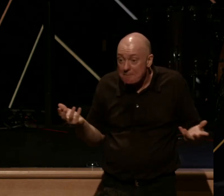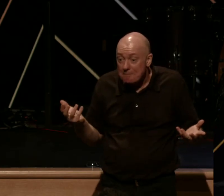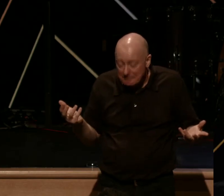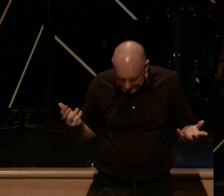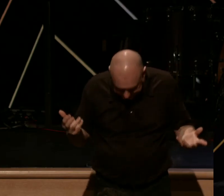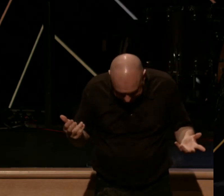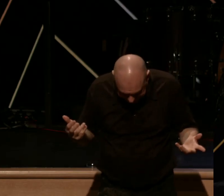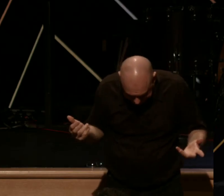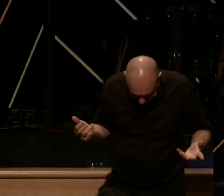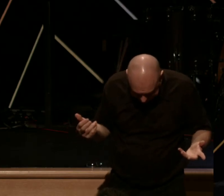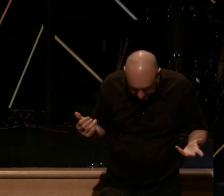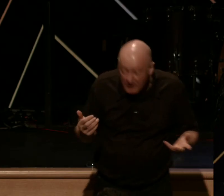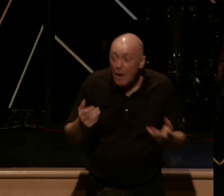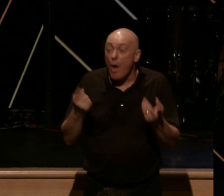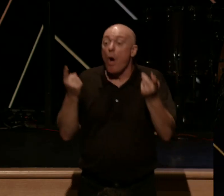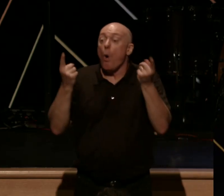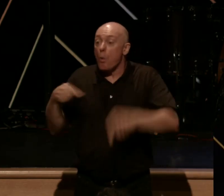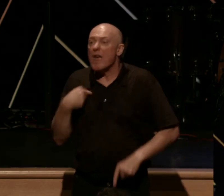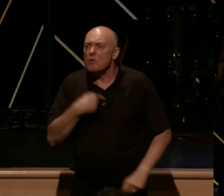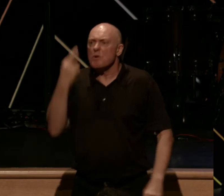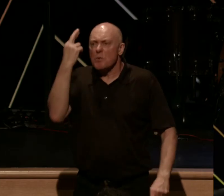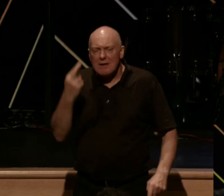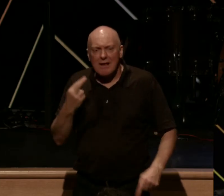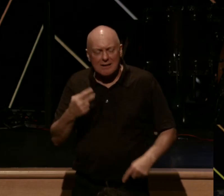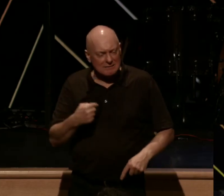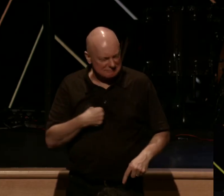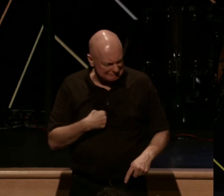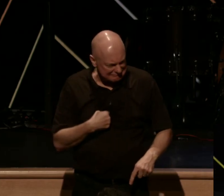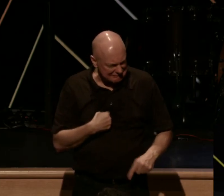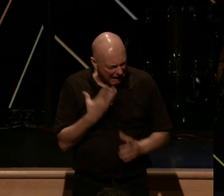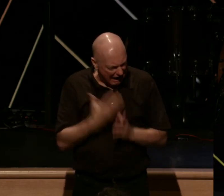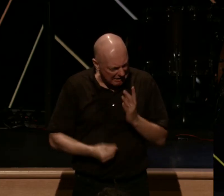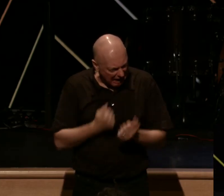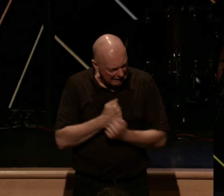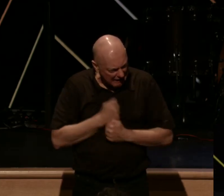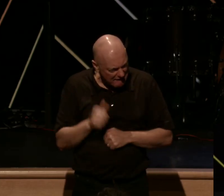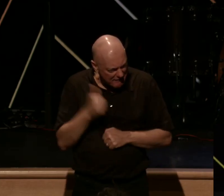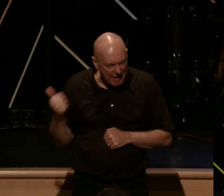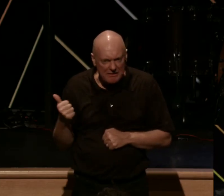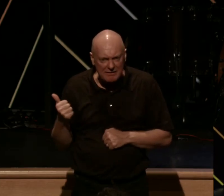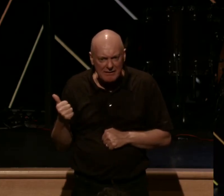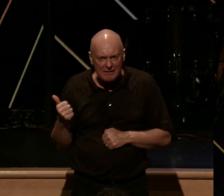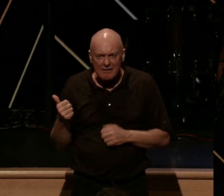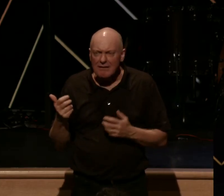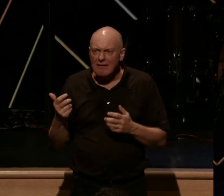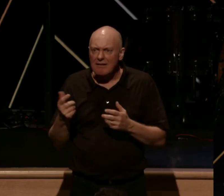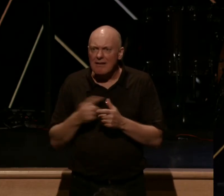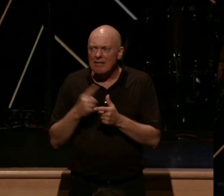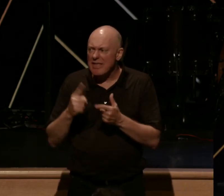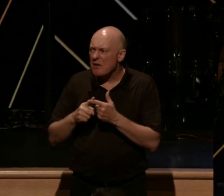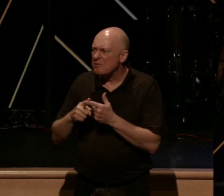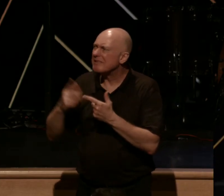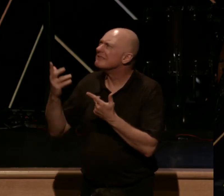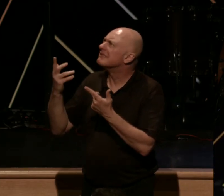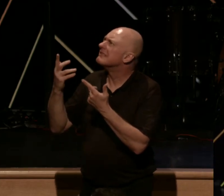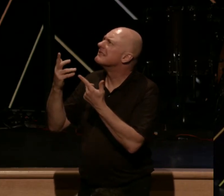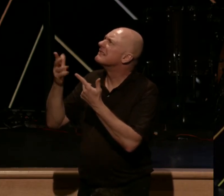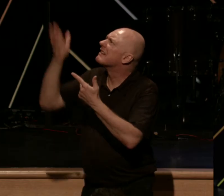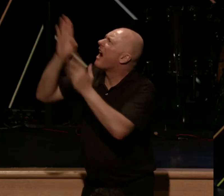It's not until we can see that we have this lack of love for others that we get so desperate that we begin to call it to God in prayer and say,